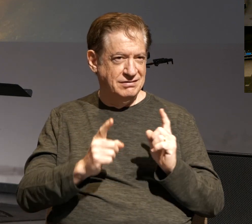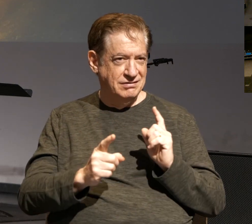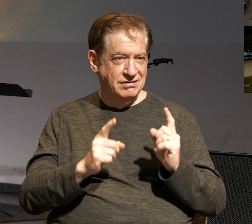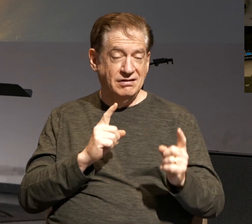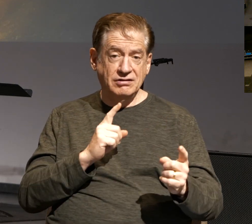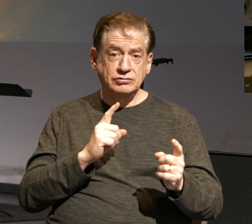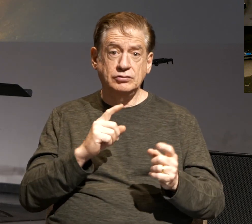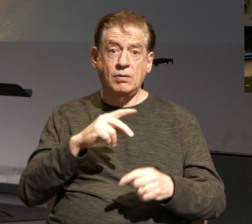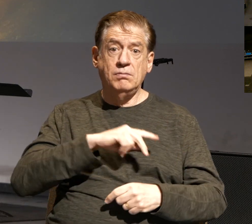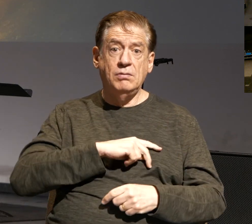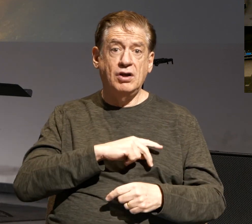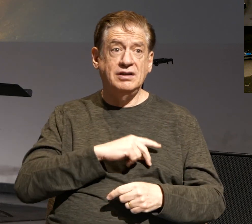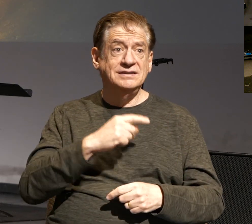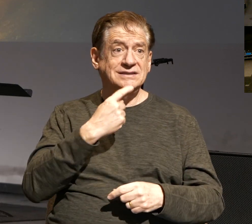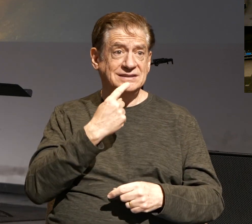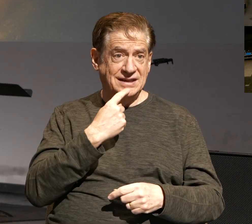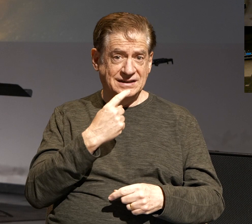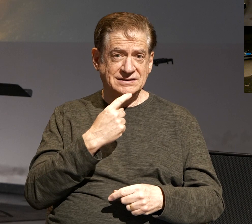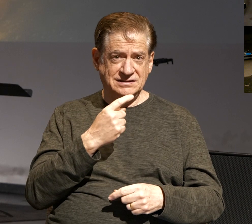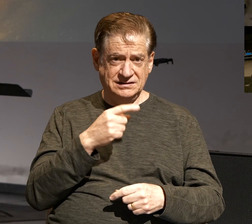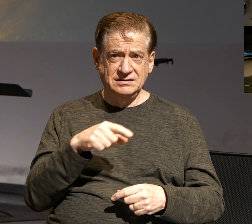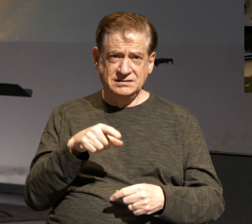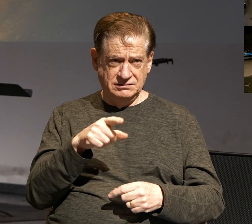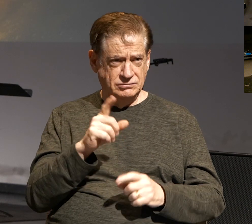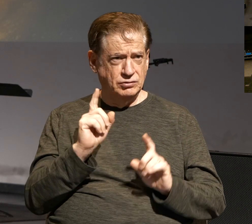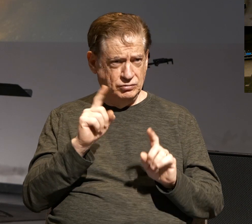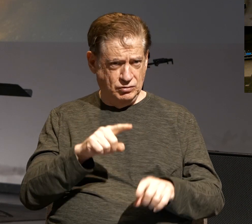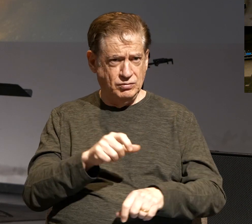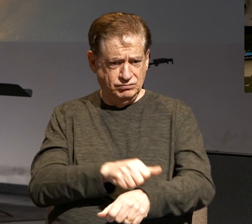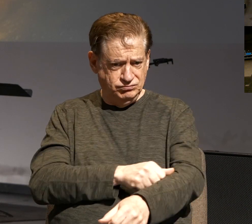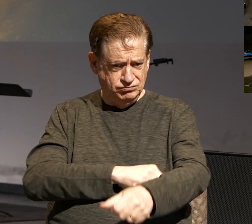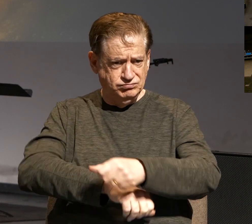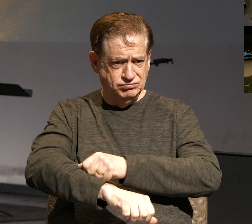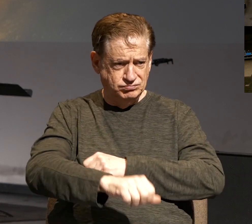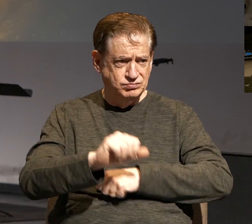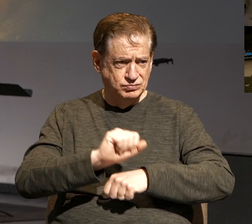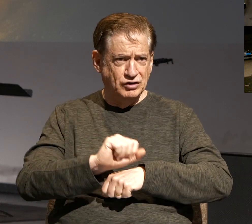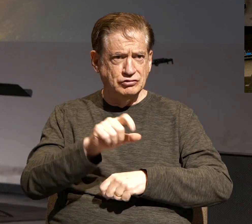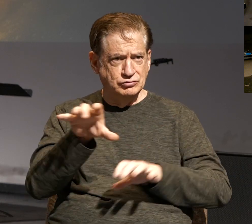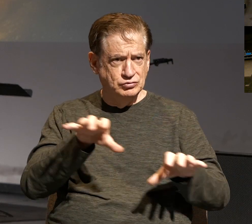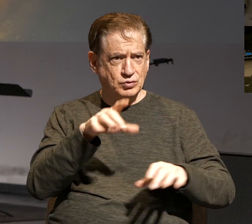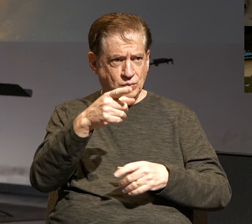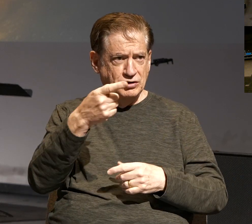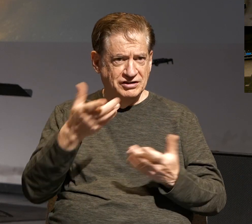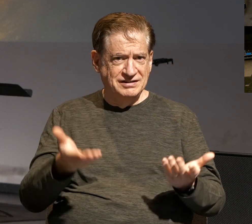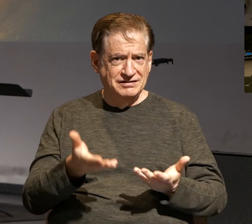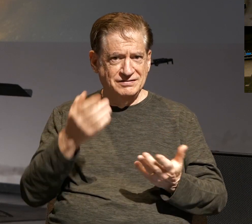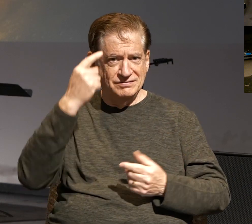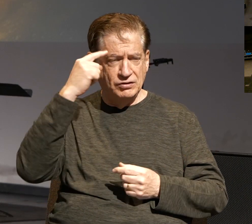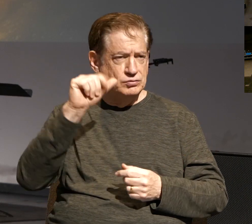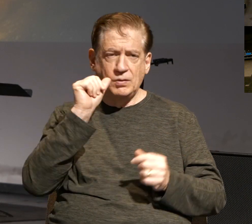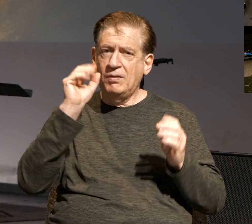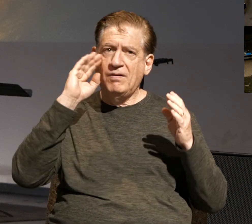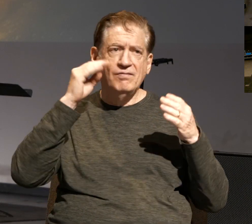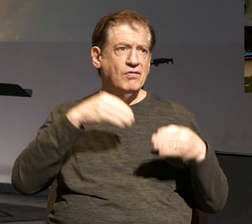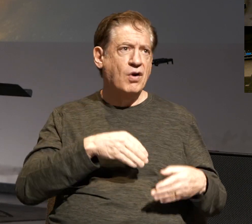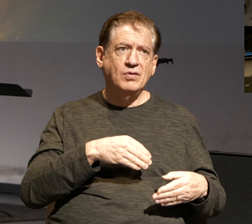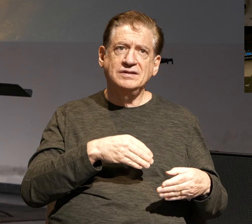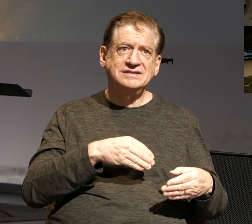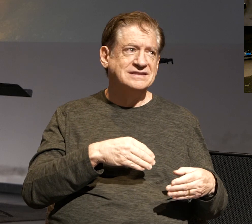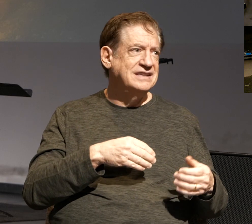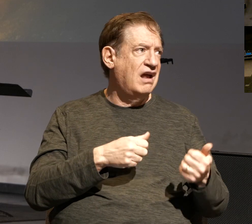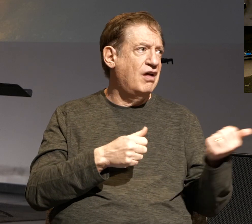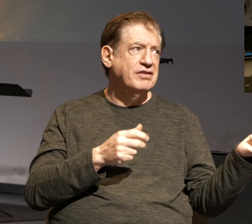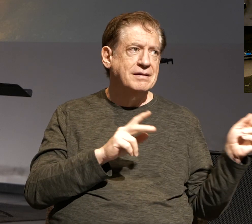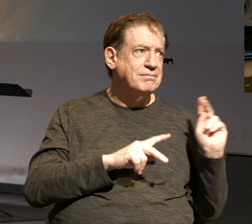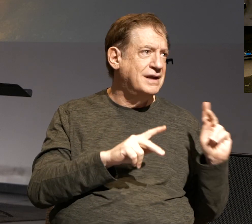Paul says, get to work and do your work, do what you're for, don't focus on what you're against and don't focus on